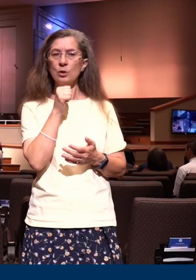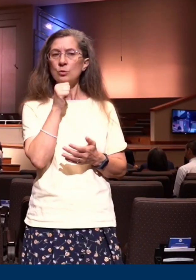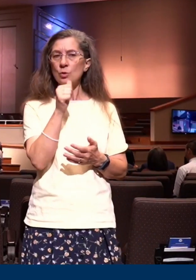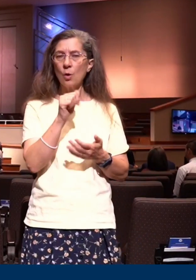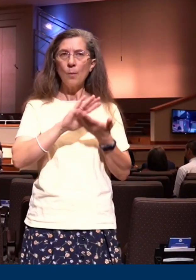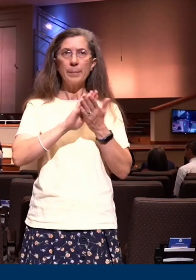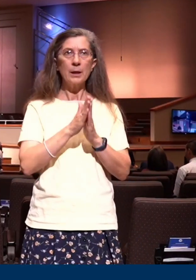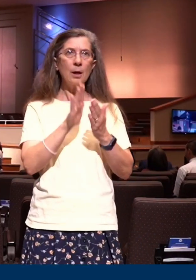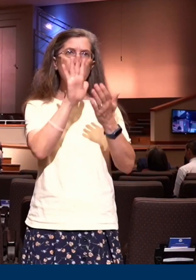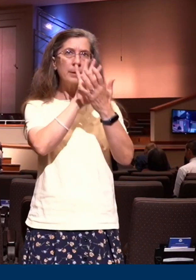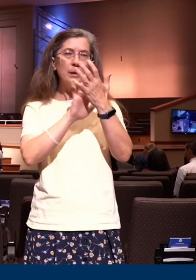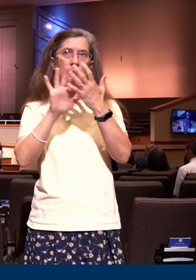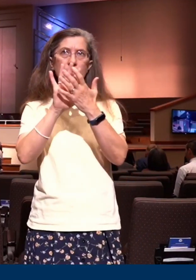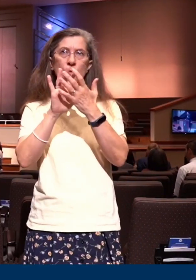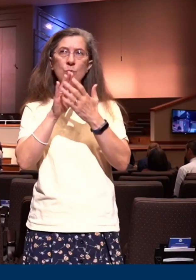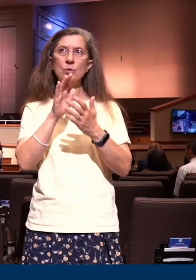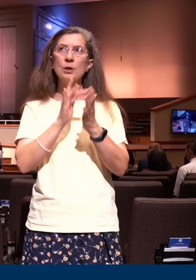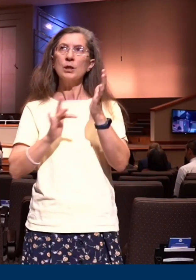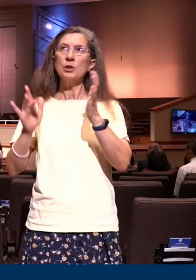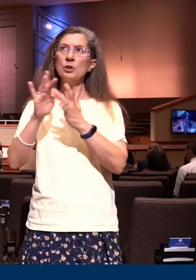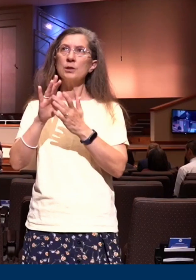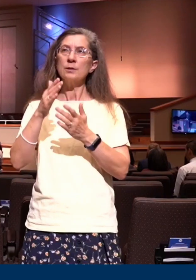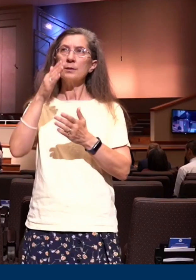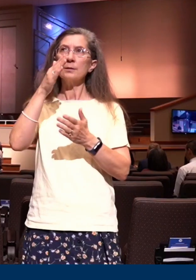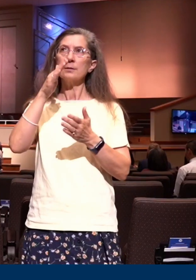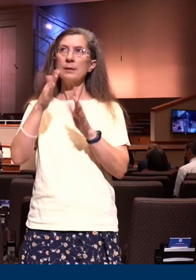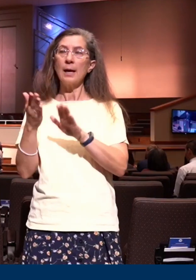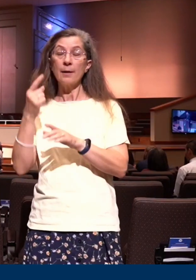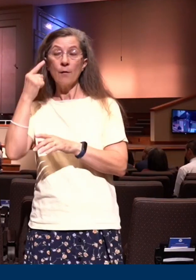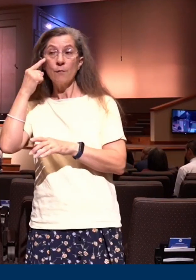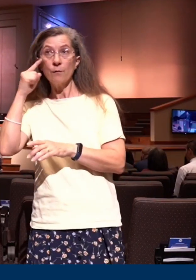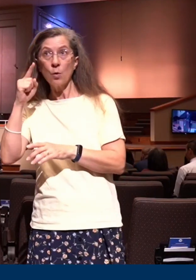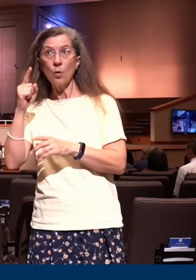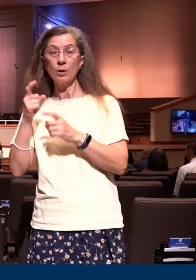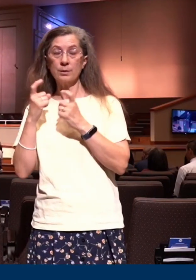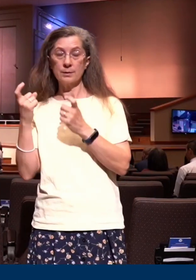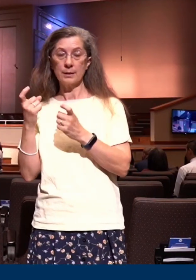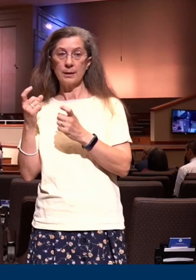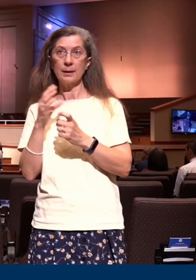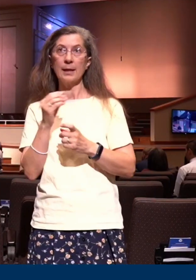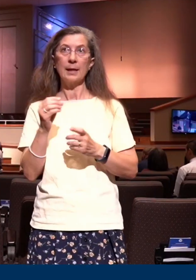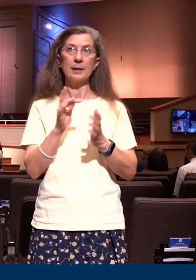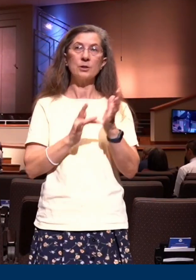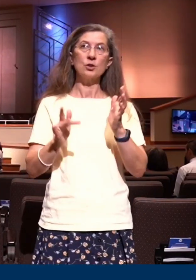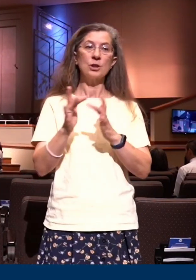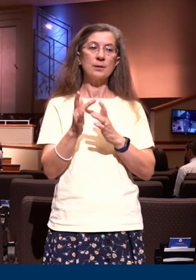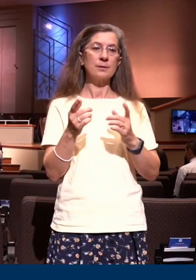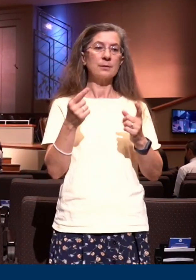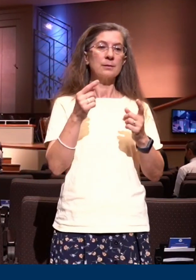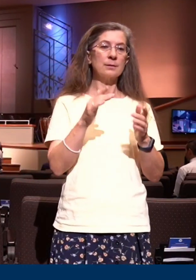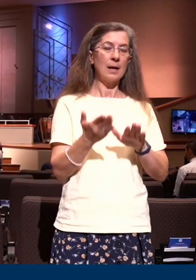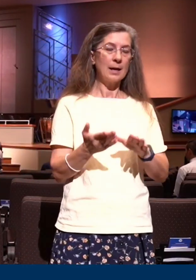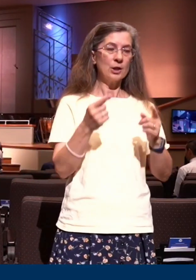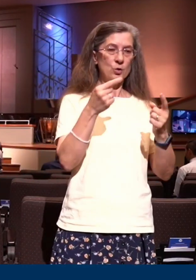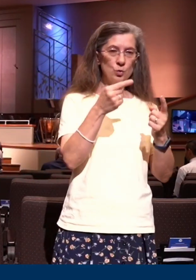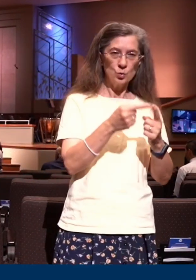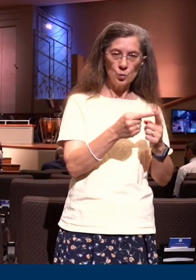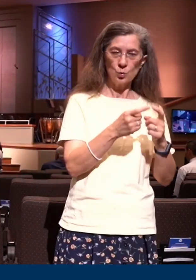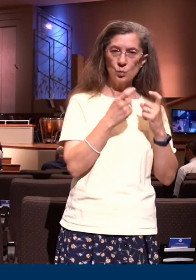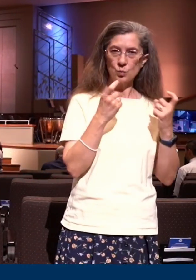Christ died for our sins but that Christ died unto sin Christ is seen